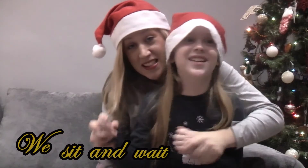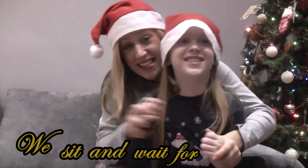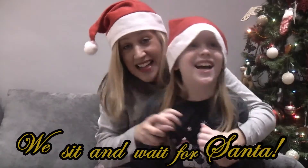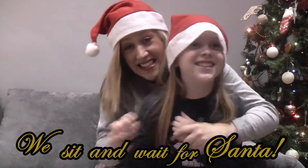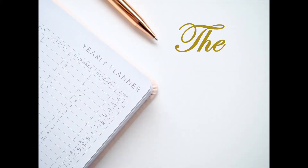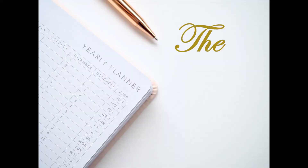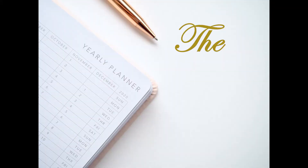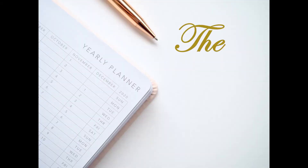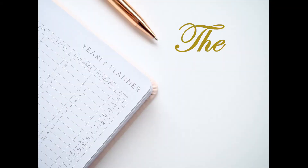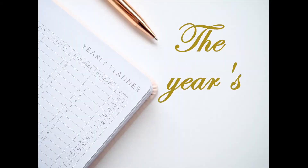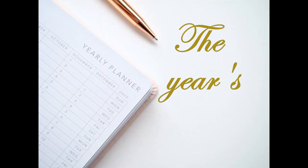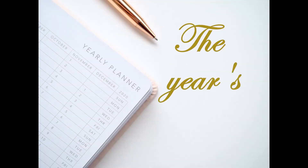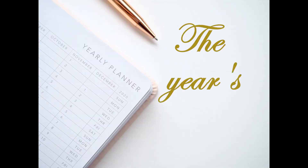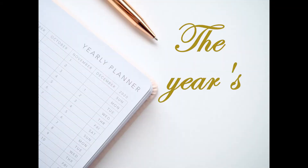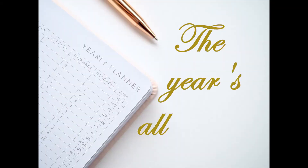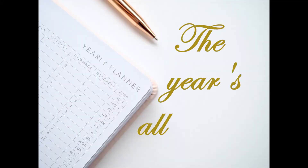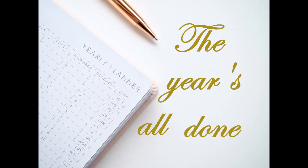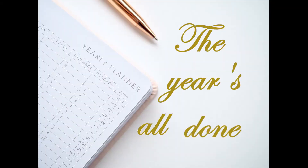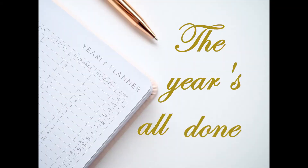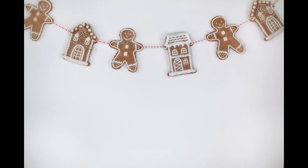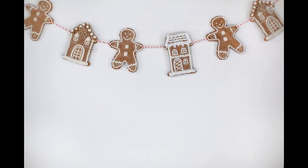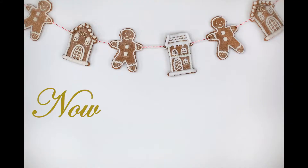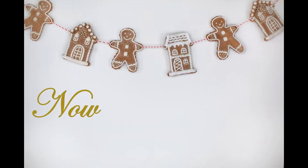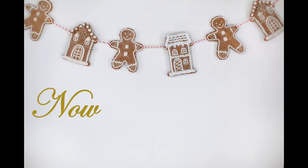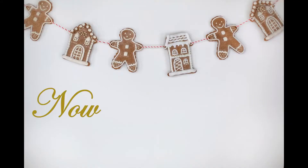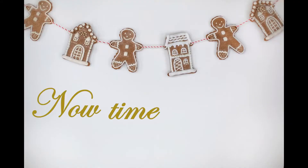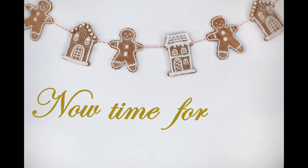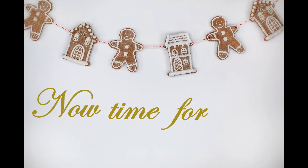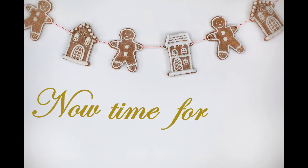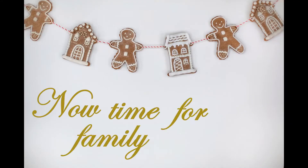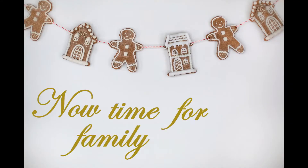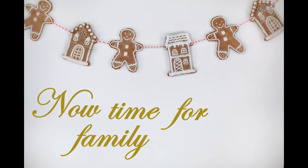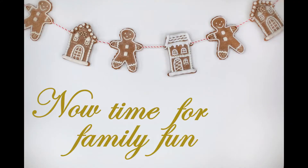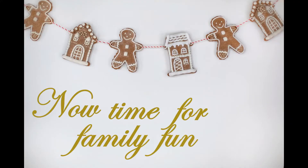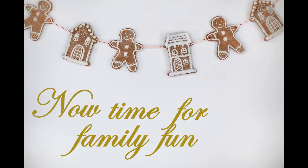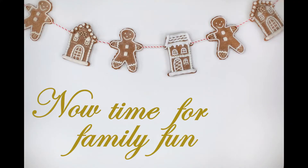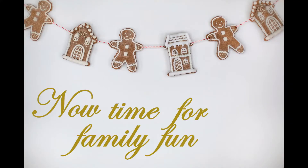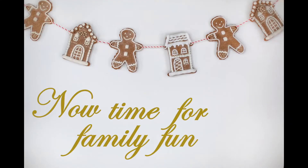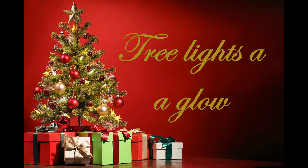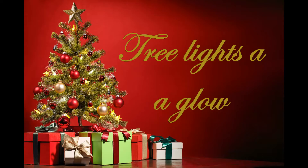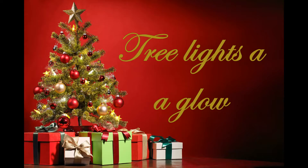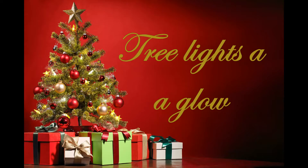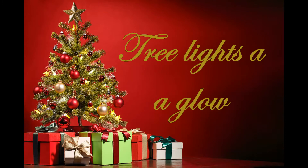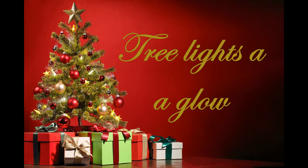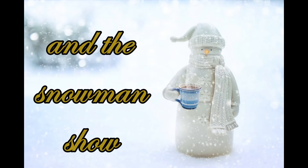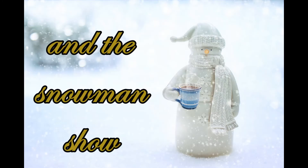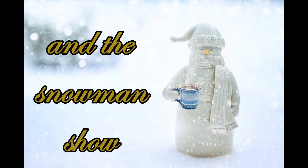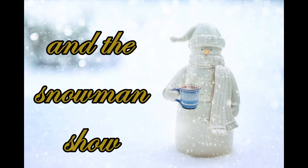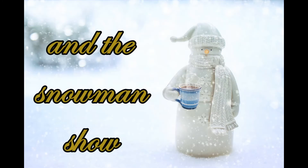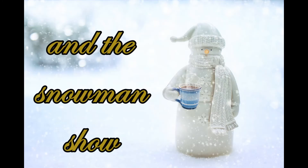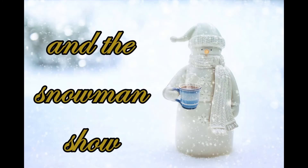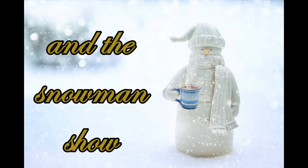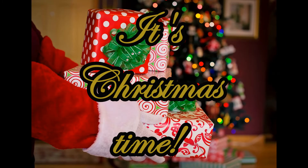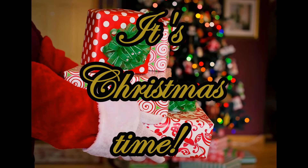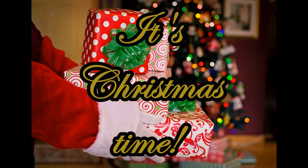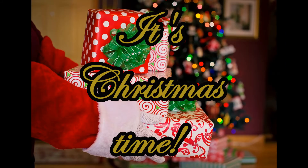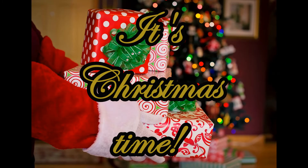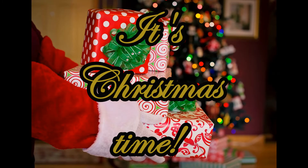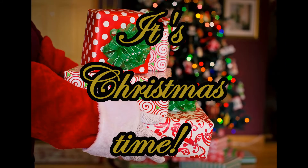Santa The year's all done Now time for family fun Tree lights are glow on snow And show it's Christmas